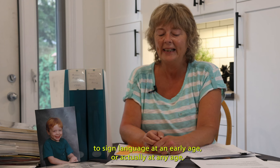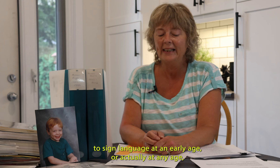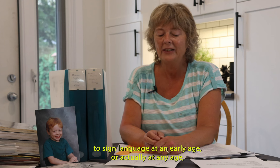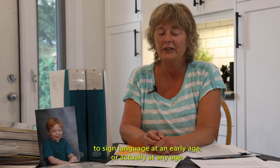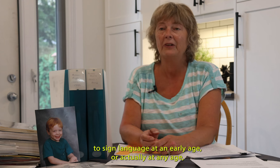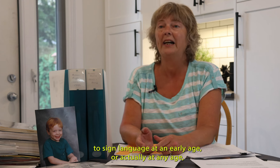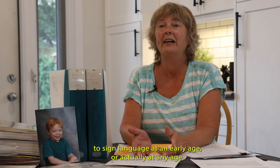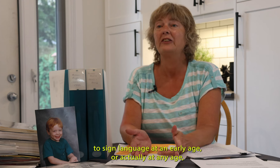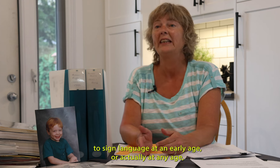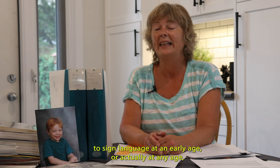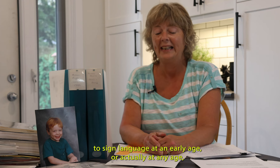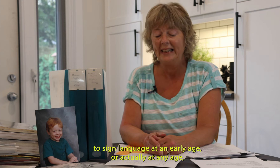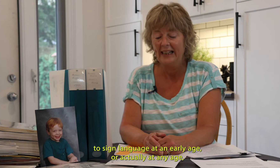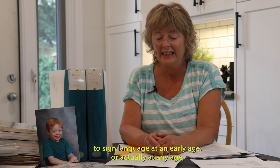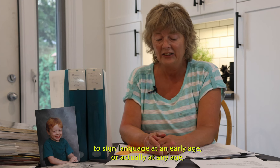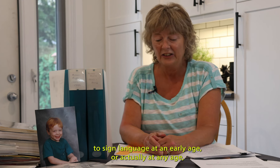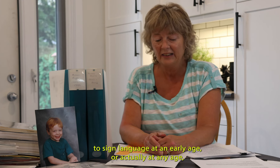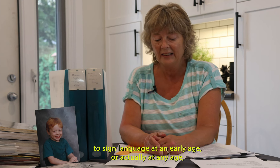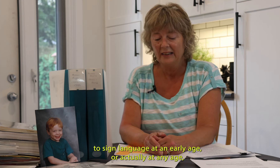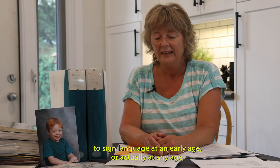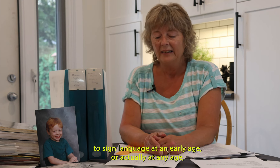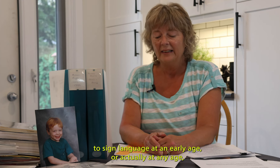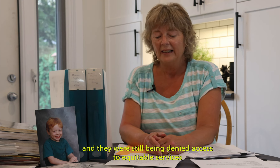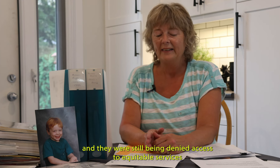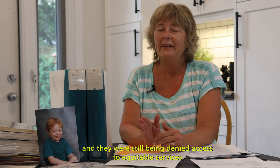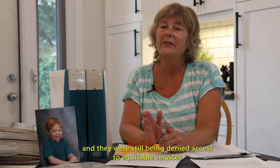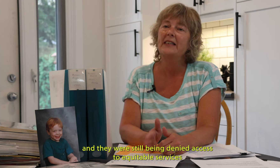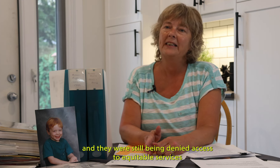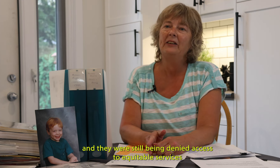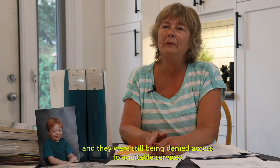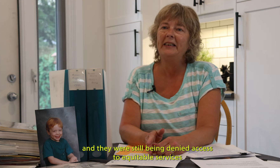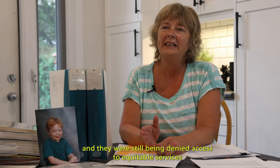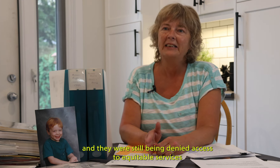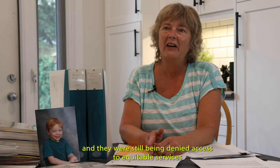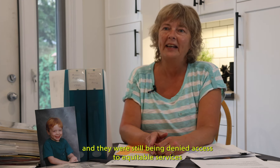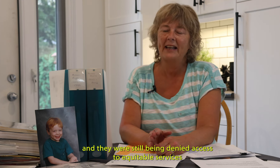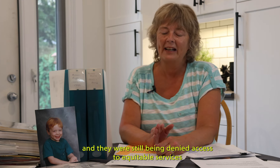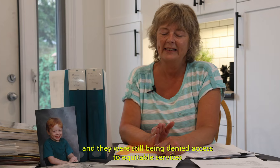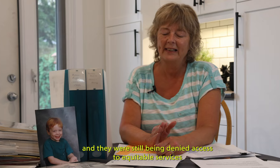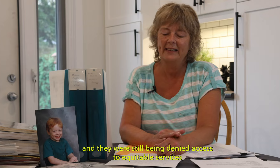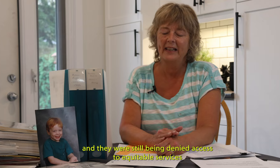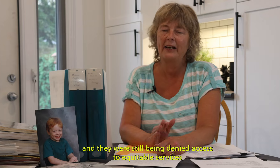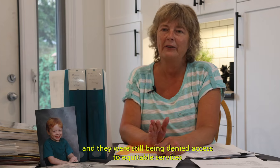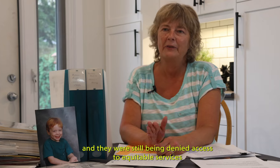age or actually at any age. And they were still being denied access to equitable